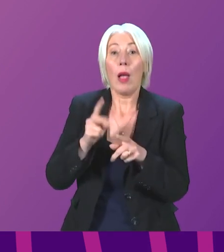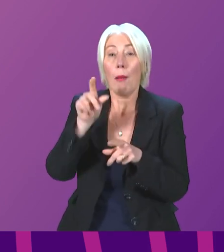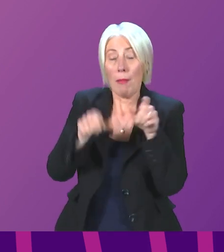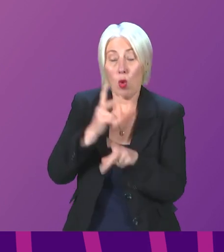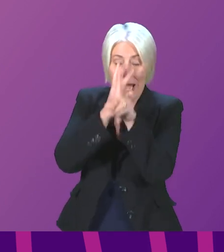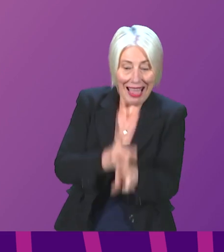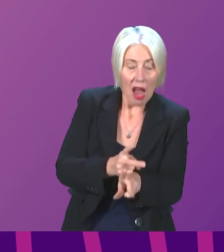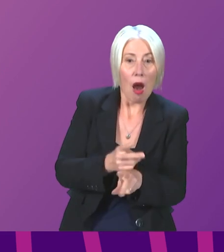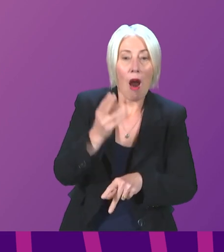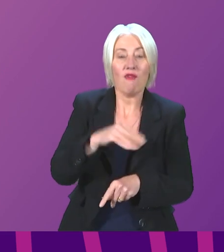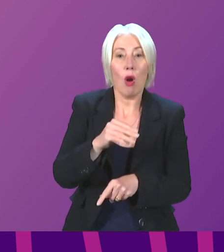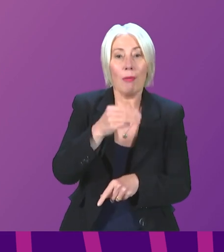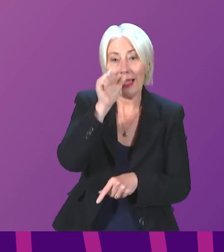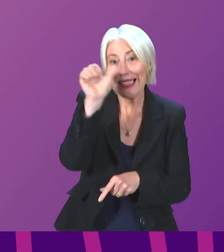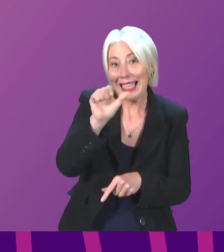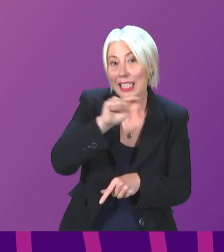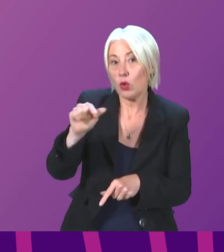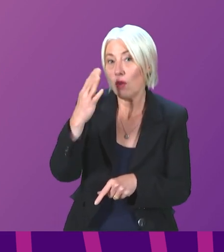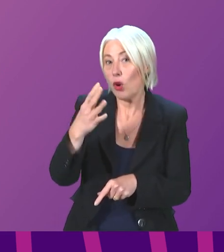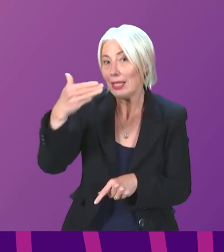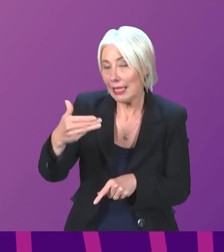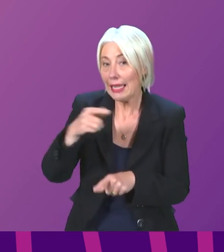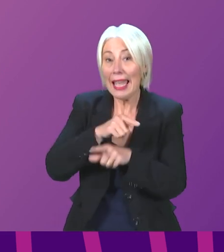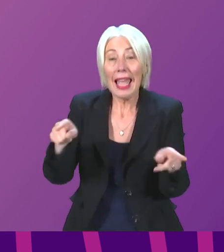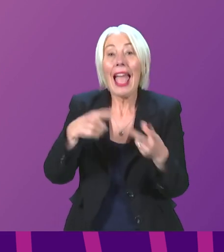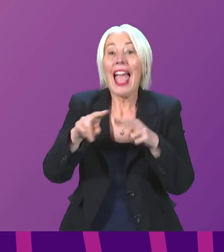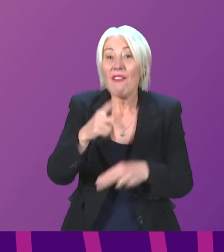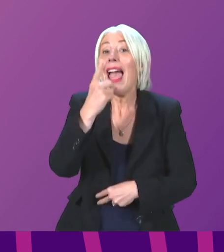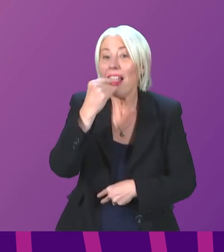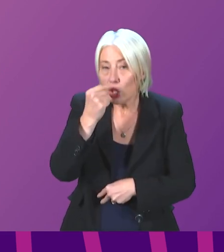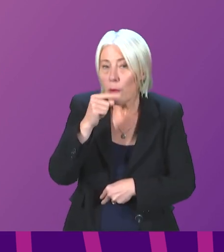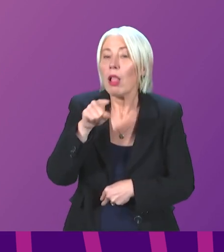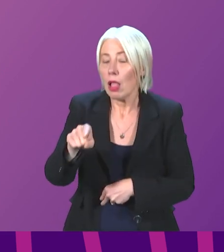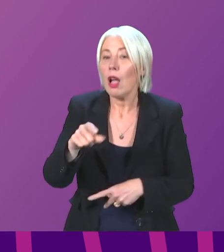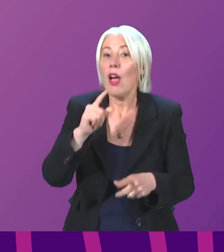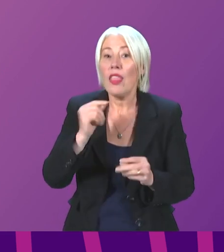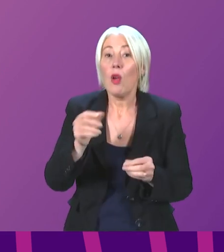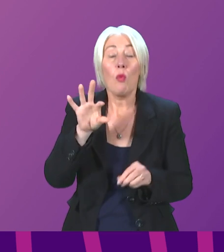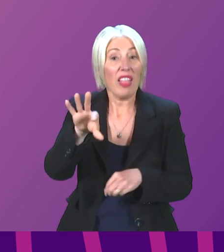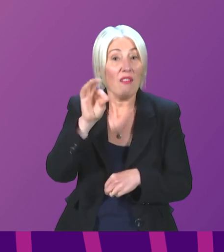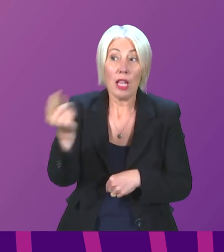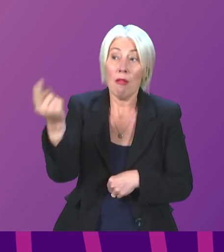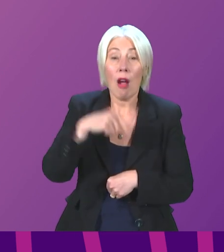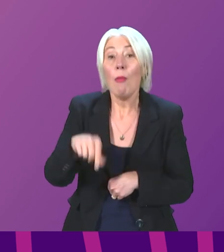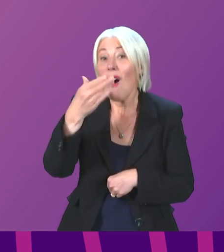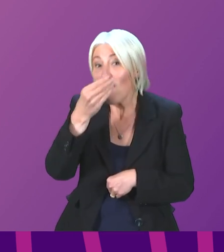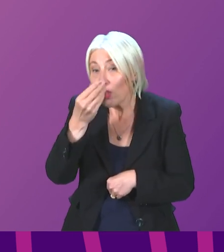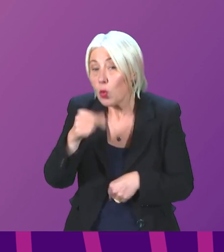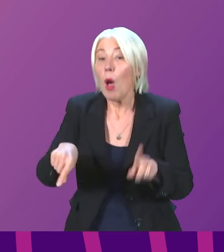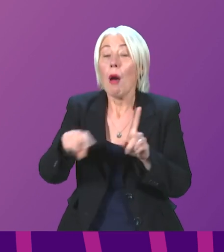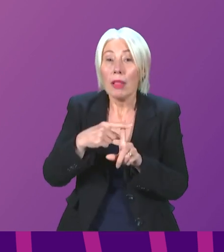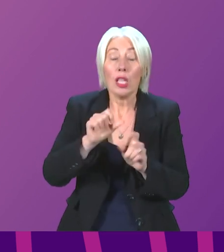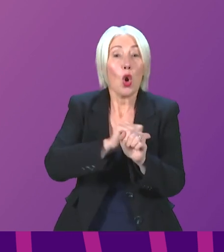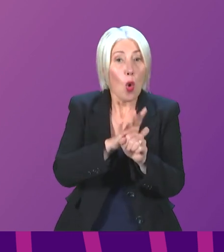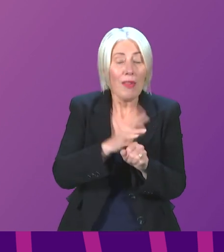to 49. Everyone eligible for a COVID-19 vaccination will also be invited for a flu vaccine and can safely receive